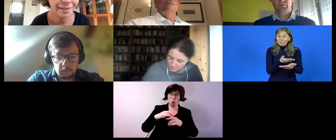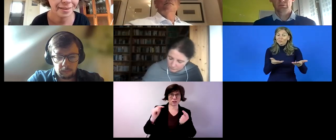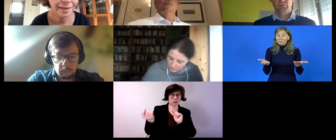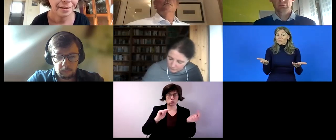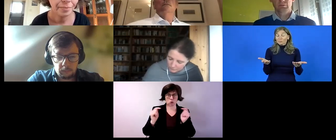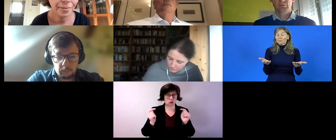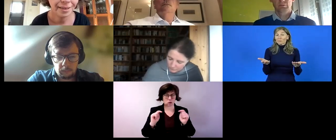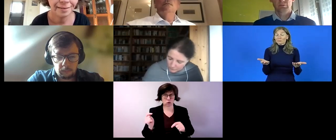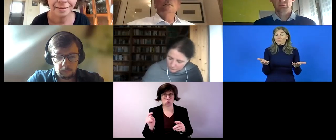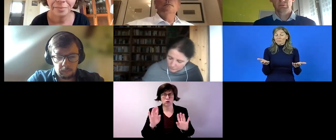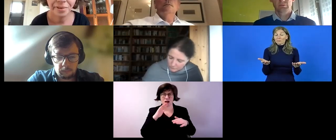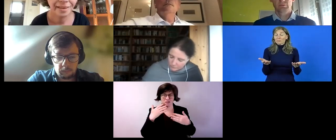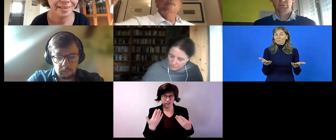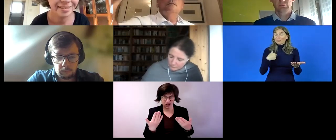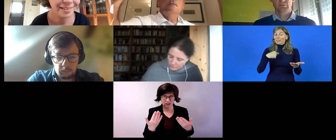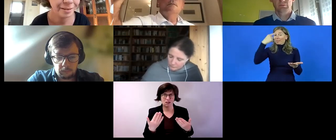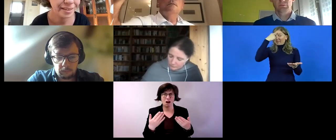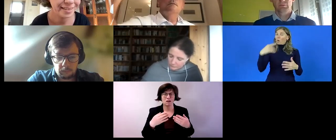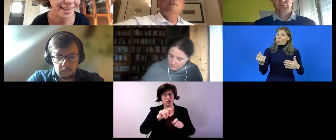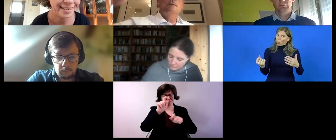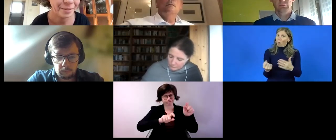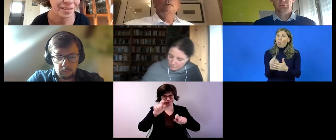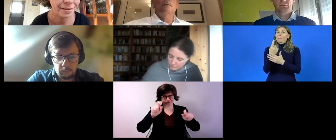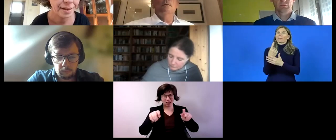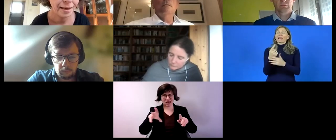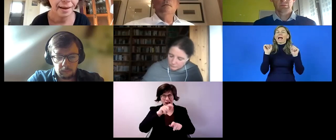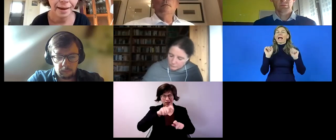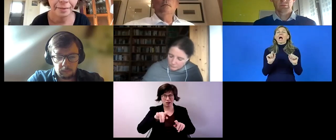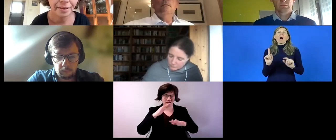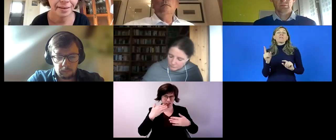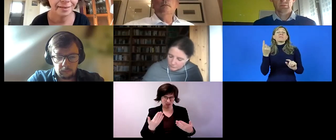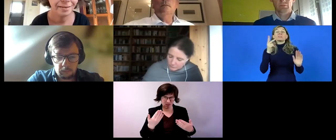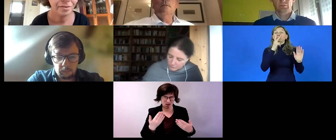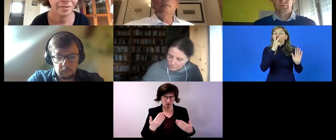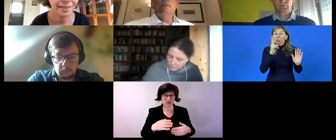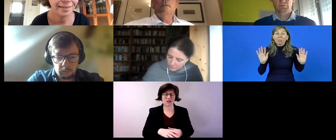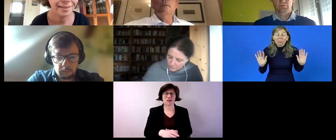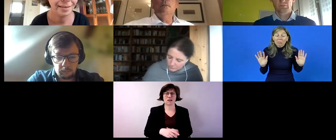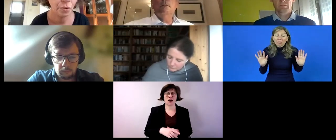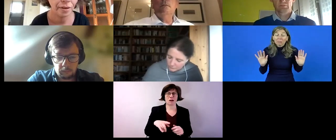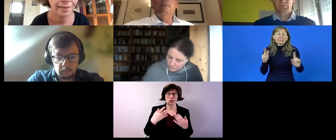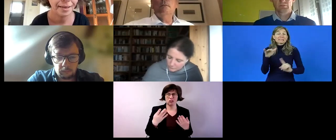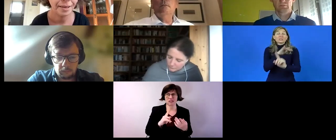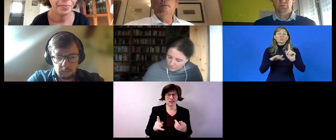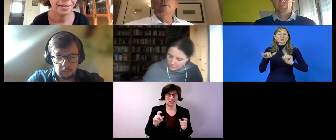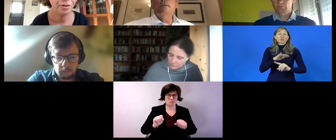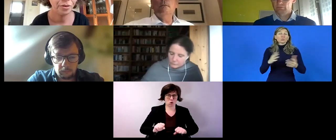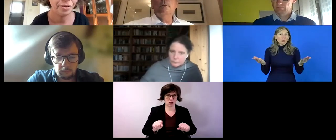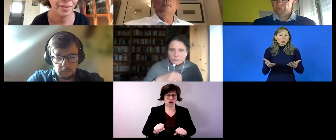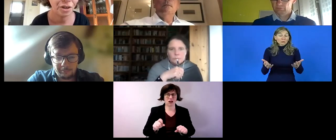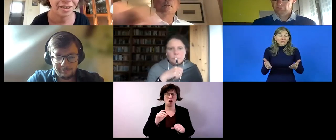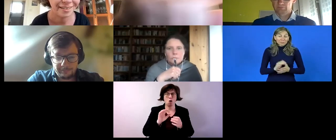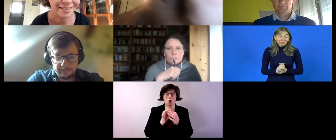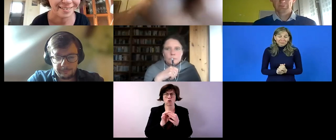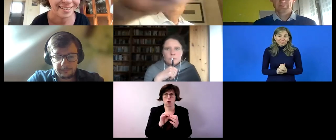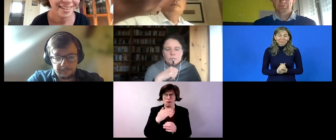had an opportunity to have a first glance um on the situation thank you so